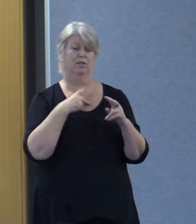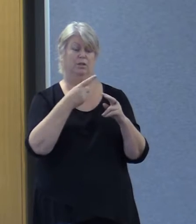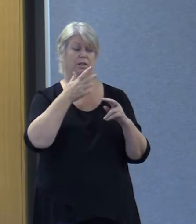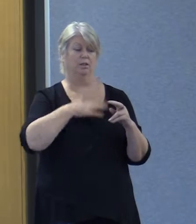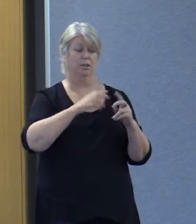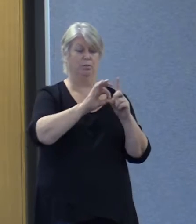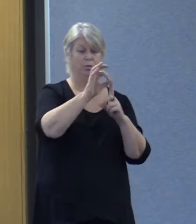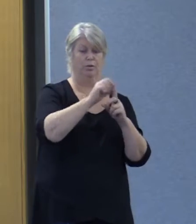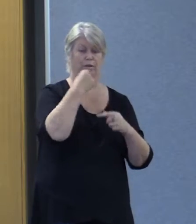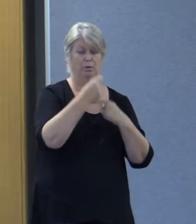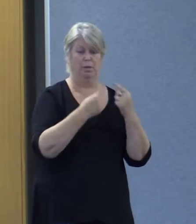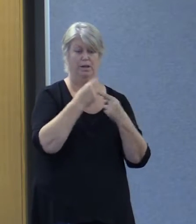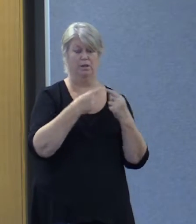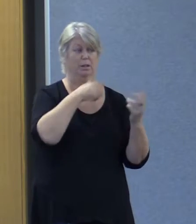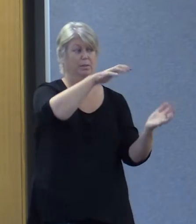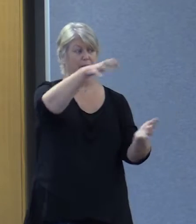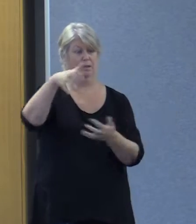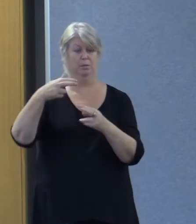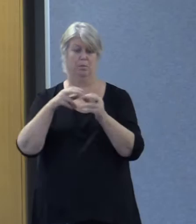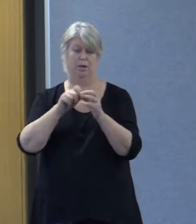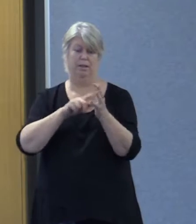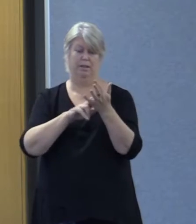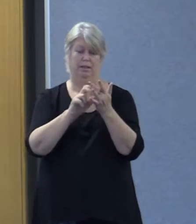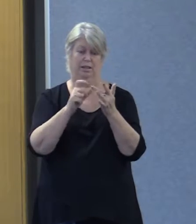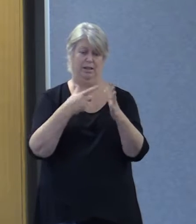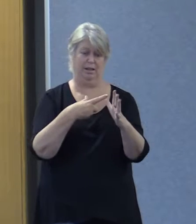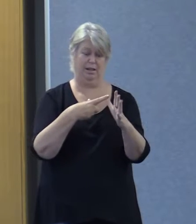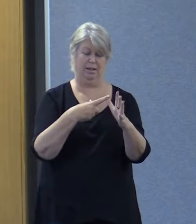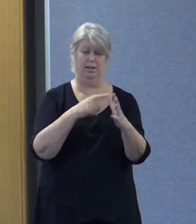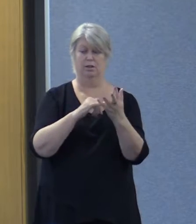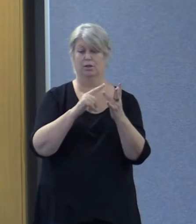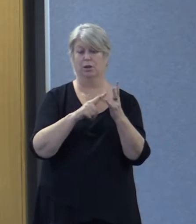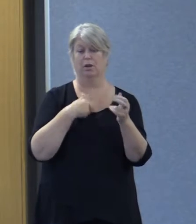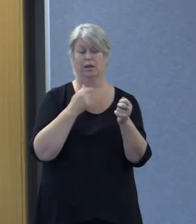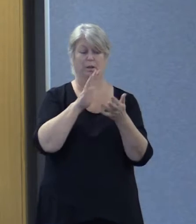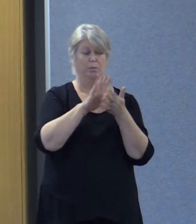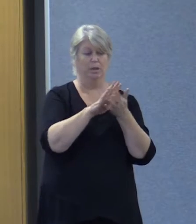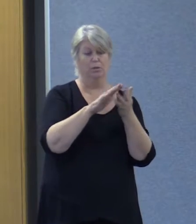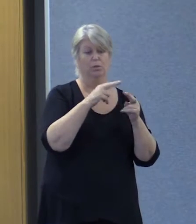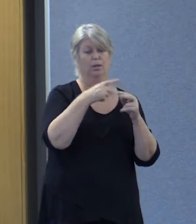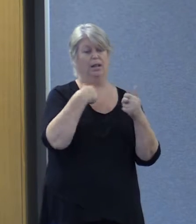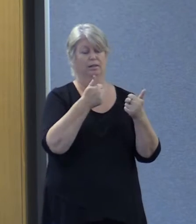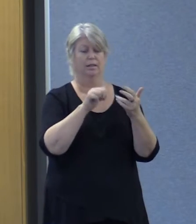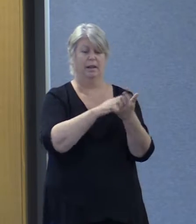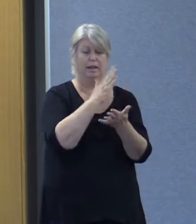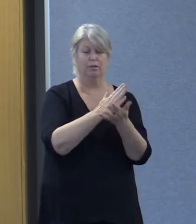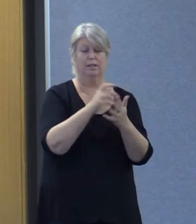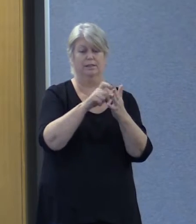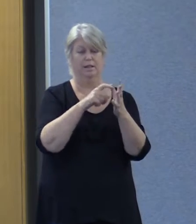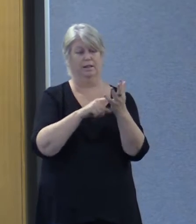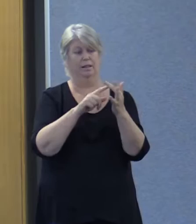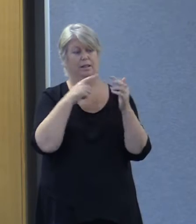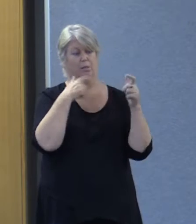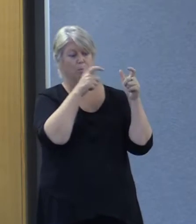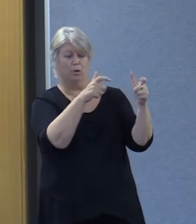information that is being collected by the NDIS so that meaningful and accurate data can be used to monitor